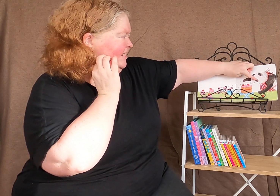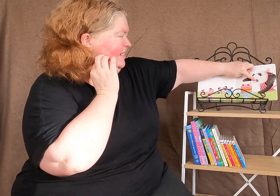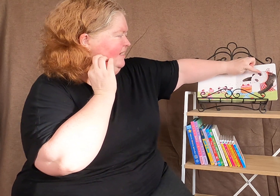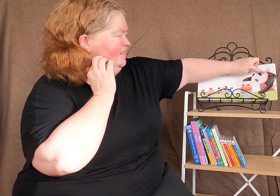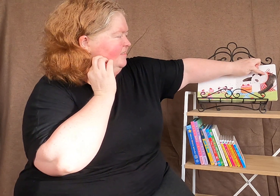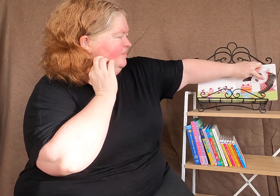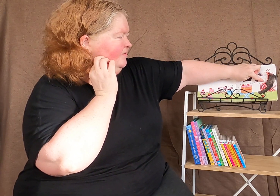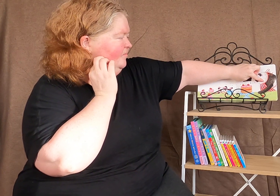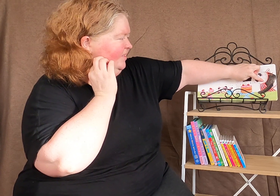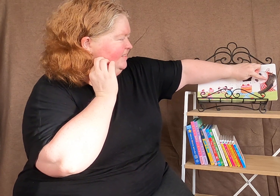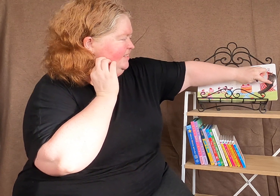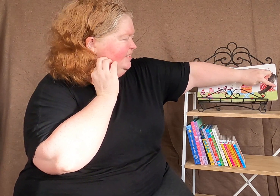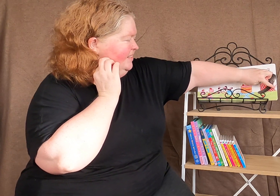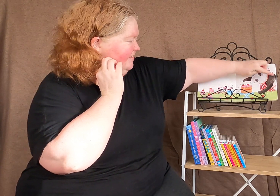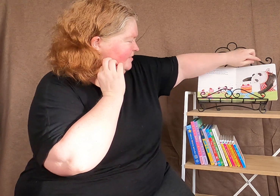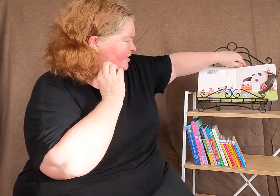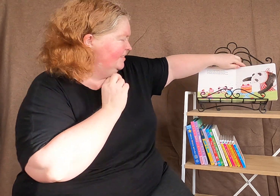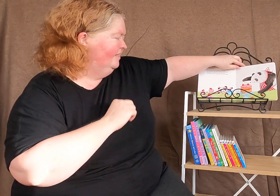here and white here and here.